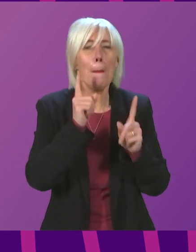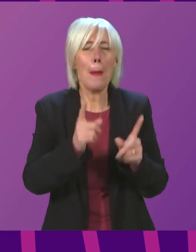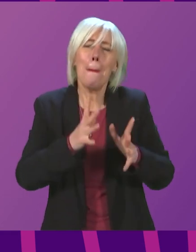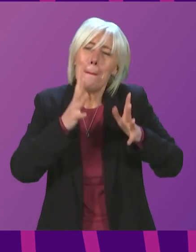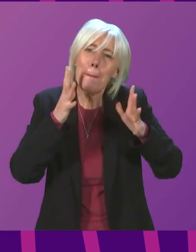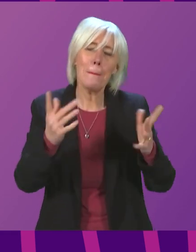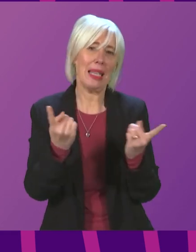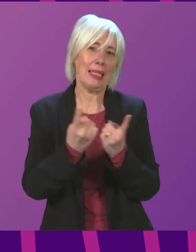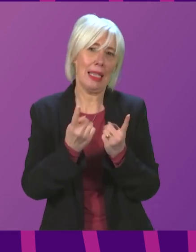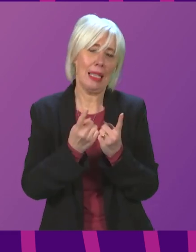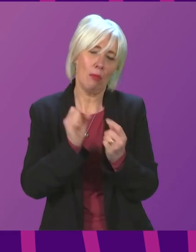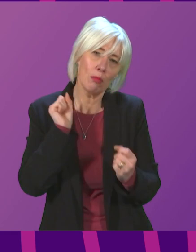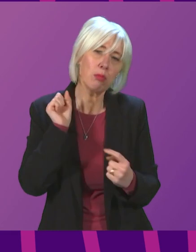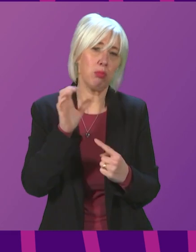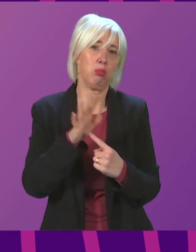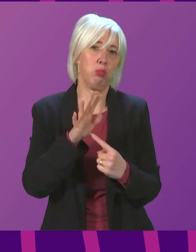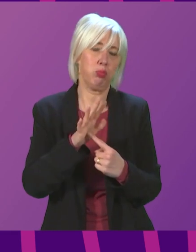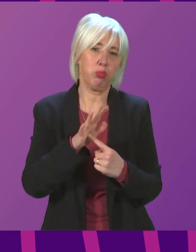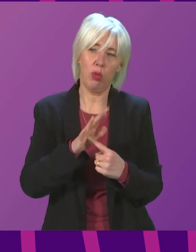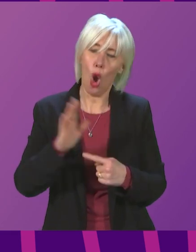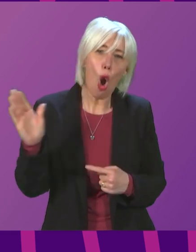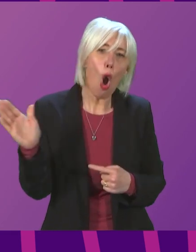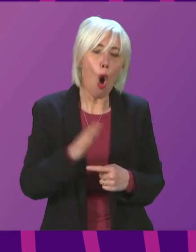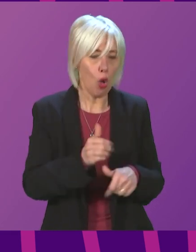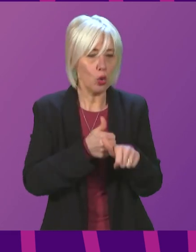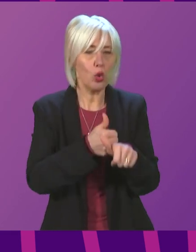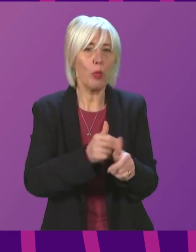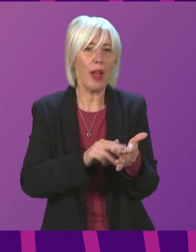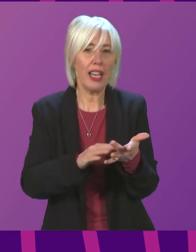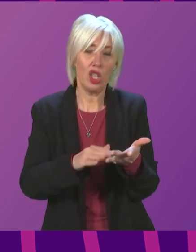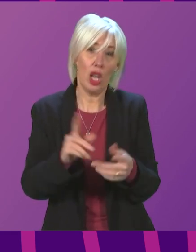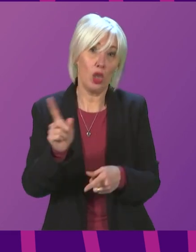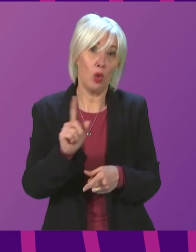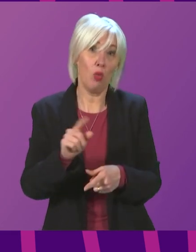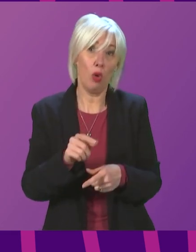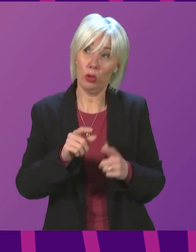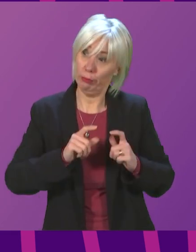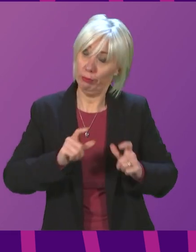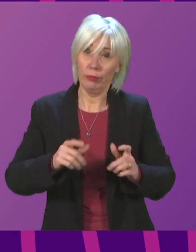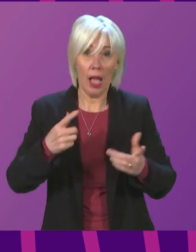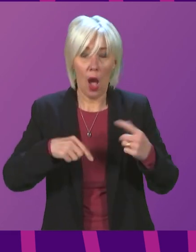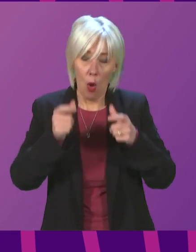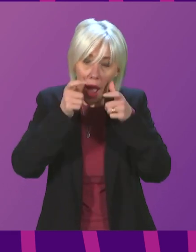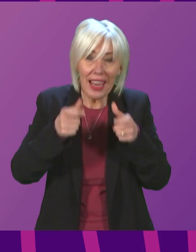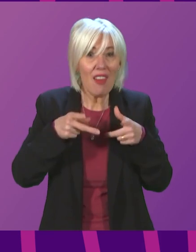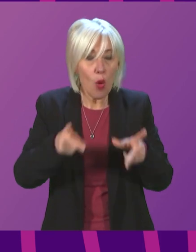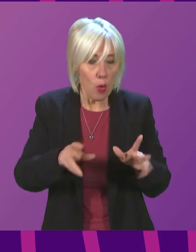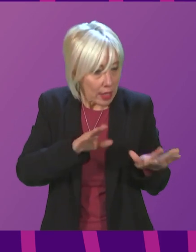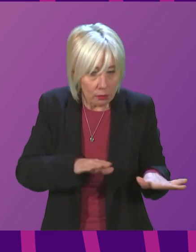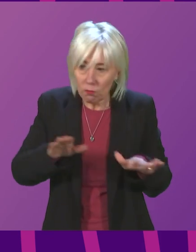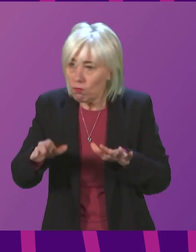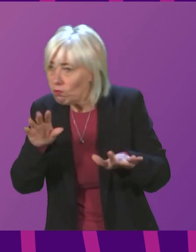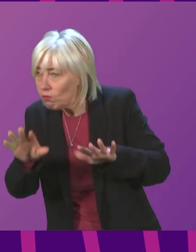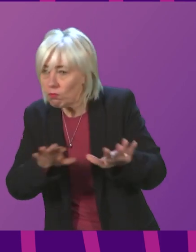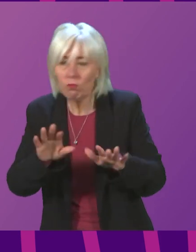the most important thing, all of us can do to support the National Health Service right now is continue to act in the careful way we have been doing to